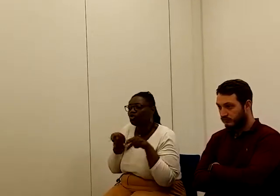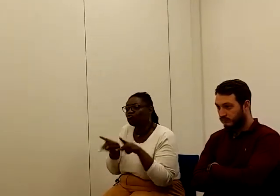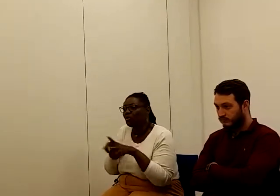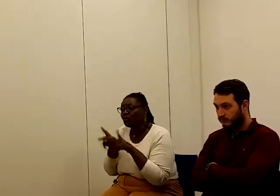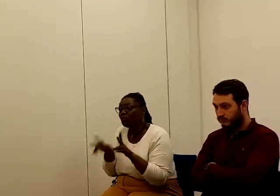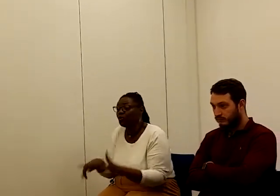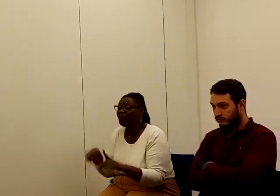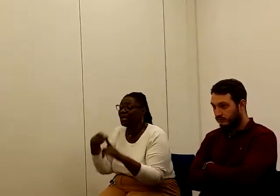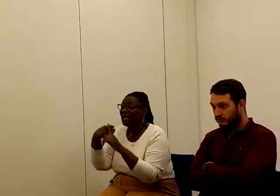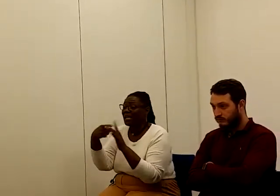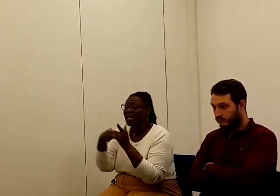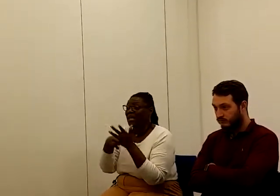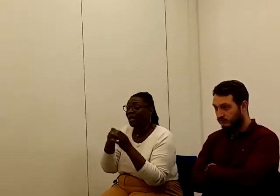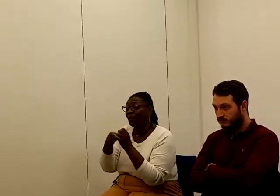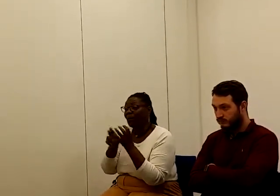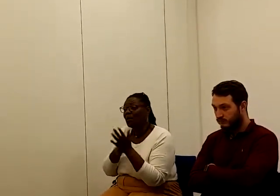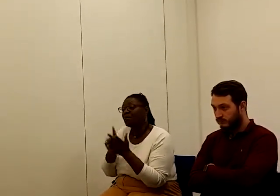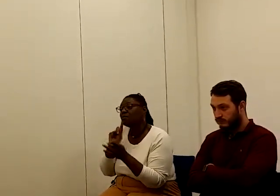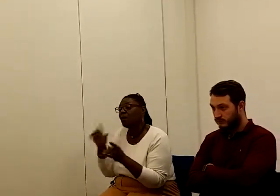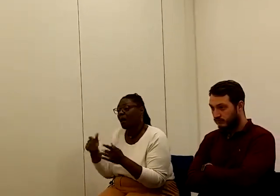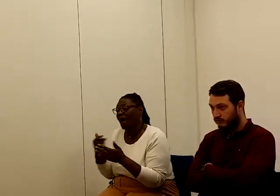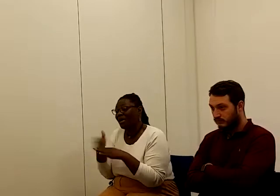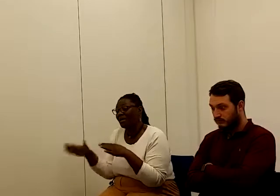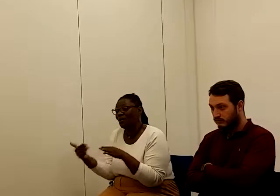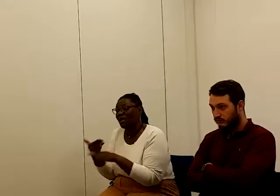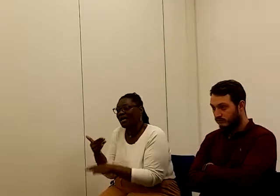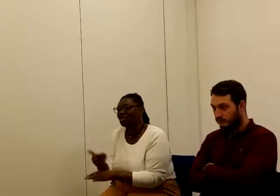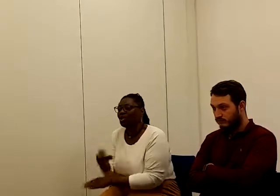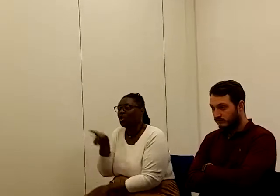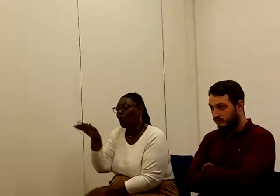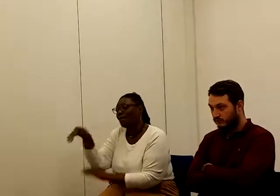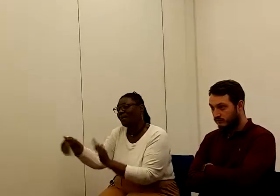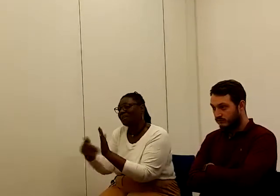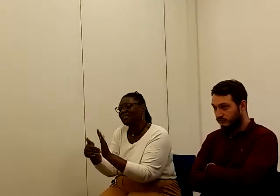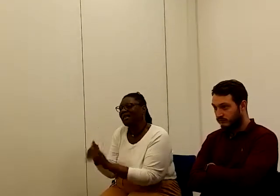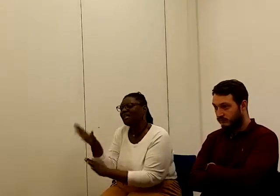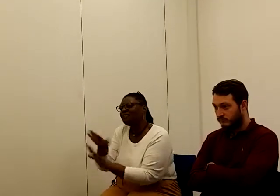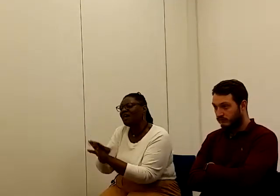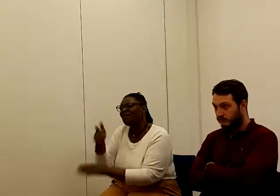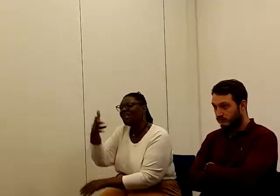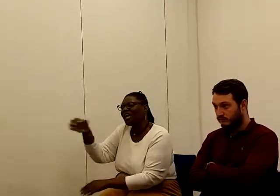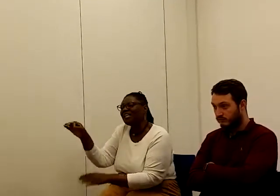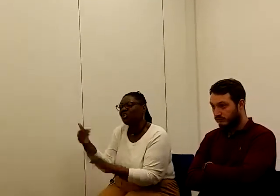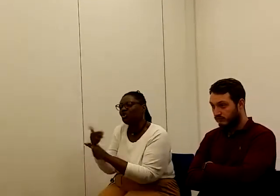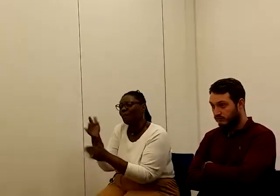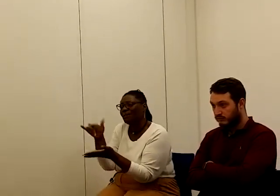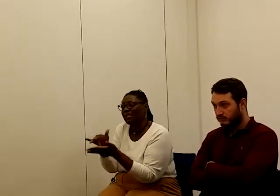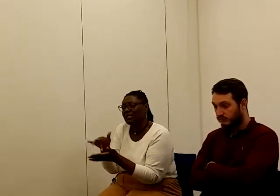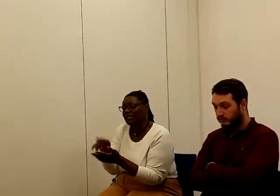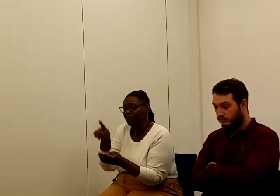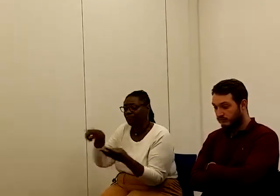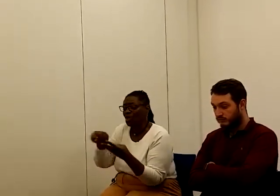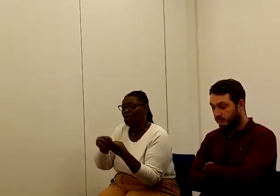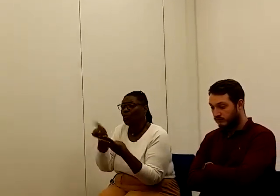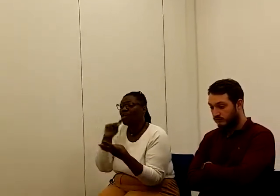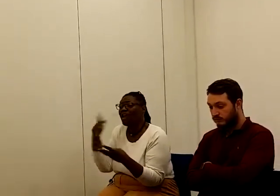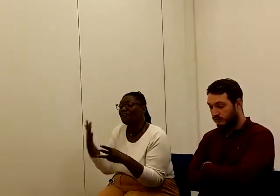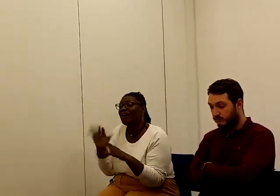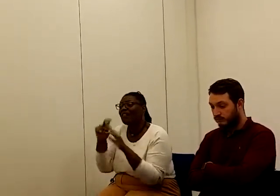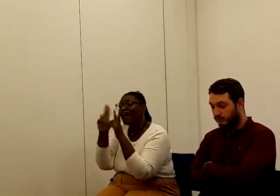Kilburn Unemployed Action on Monday around the 80 job centres. And we've got the Housing Summit on the